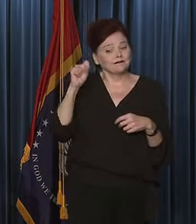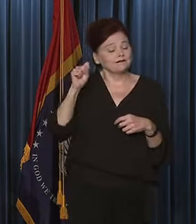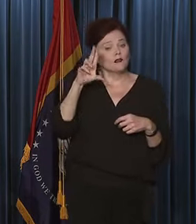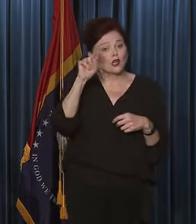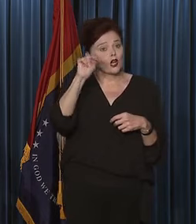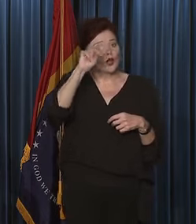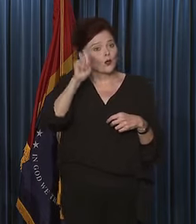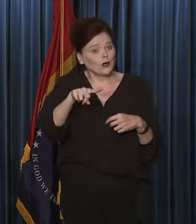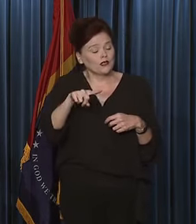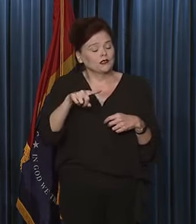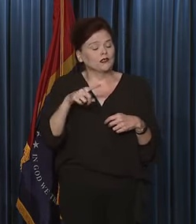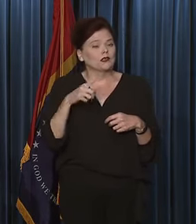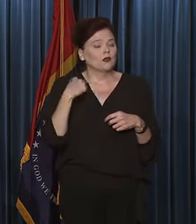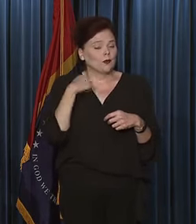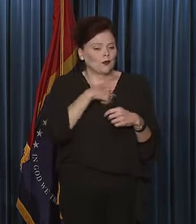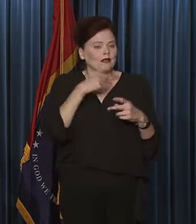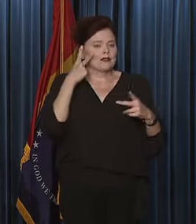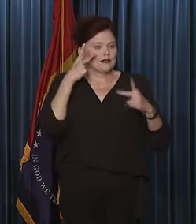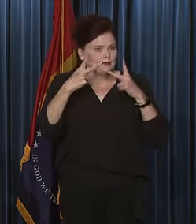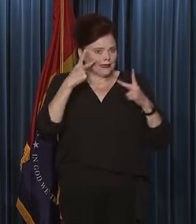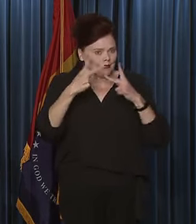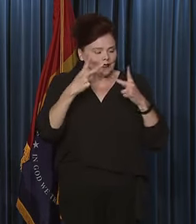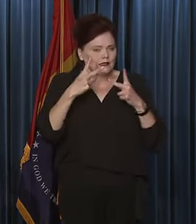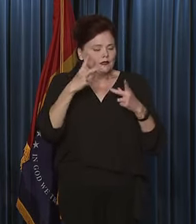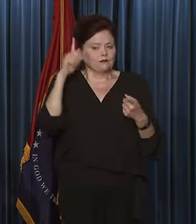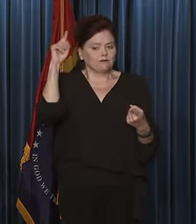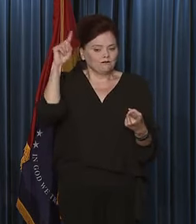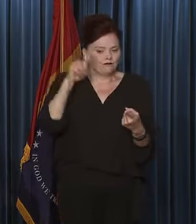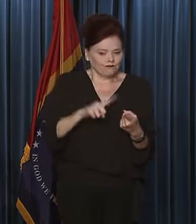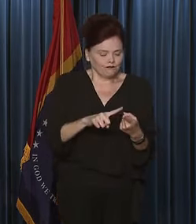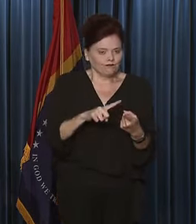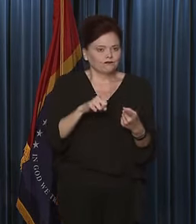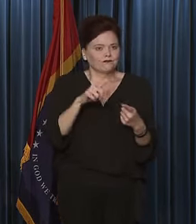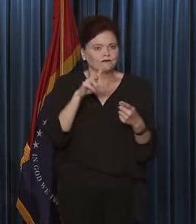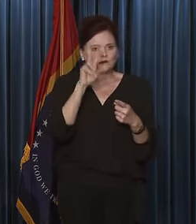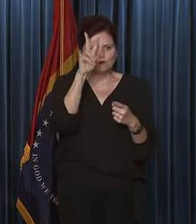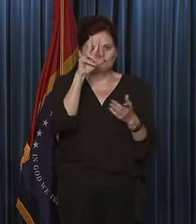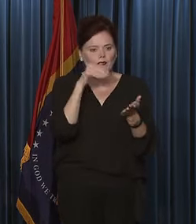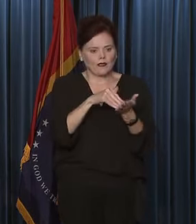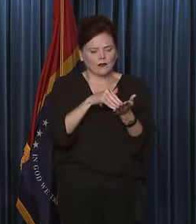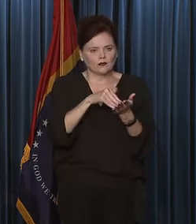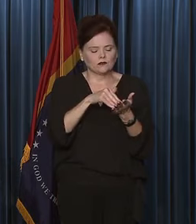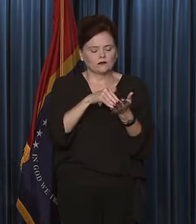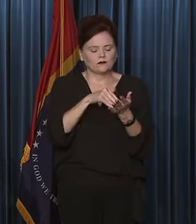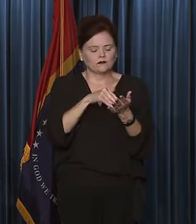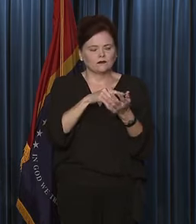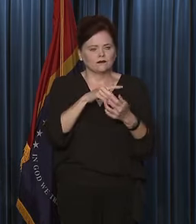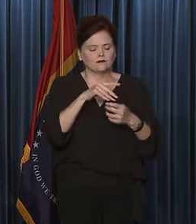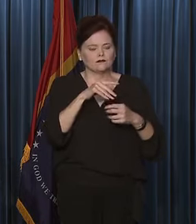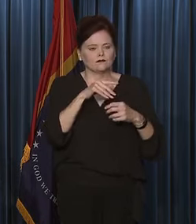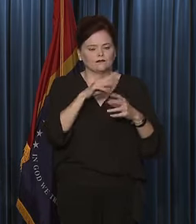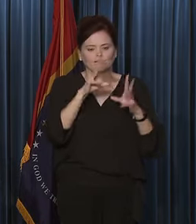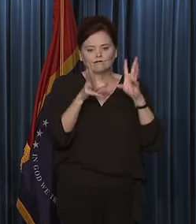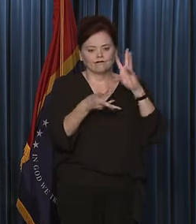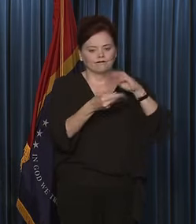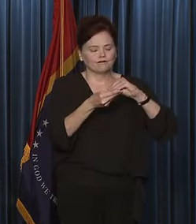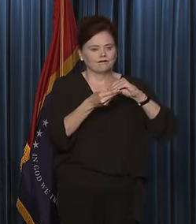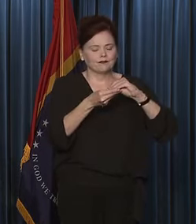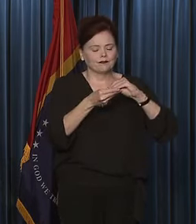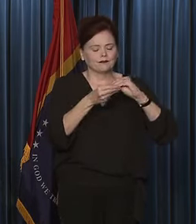we have seen a reduction of some 2,000 total